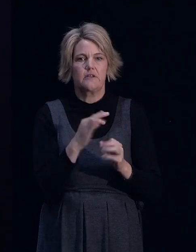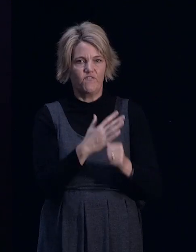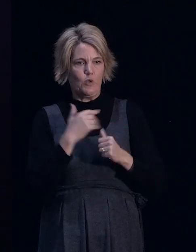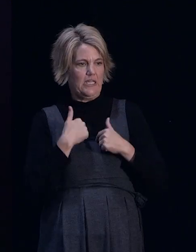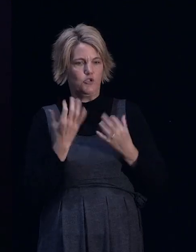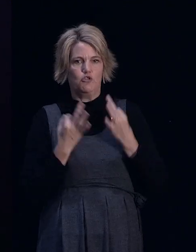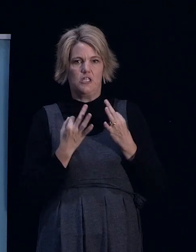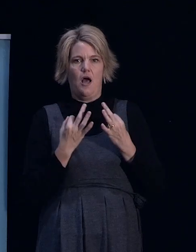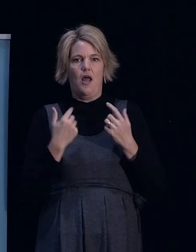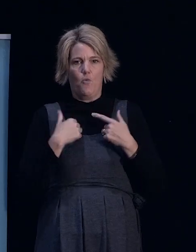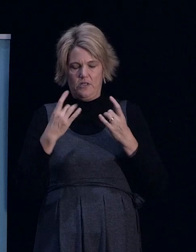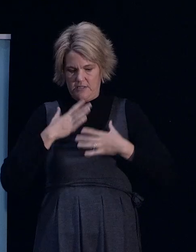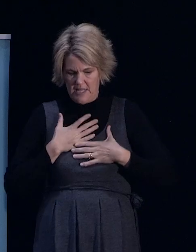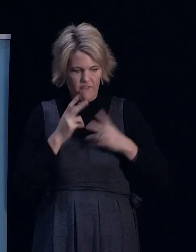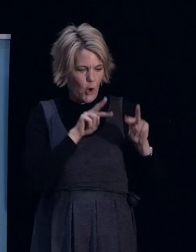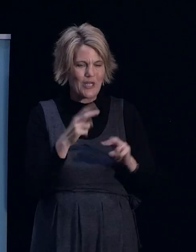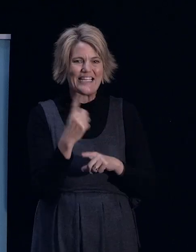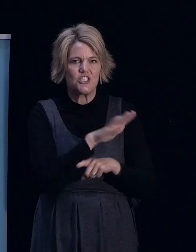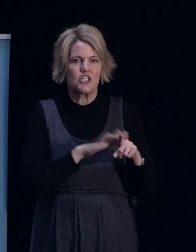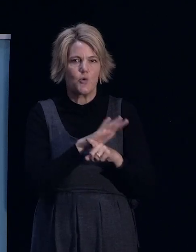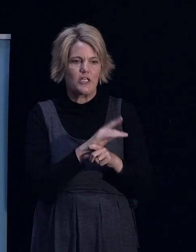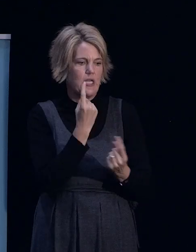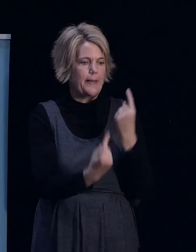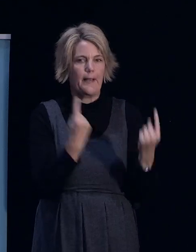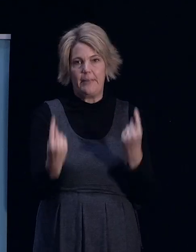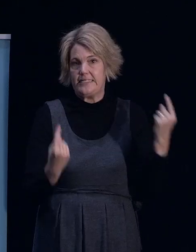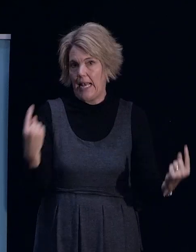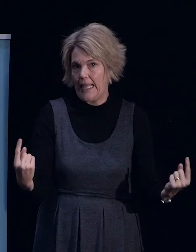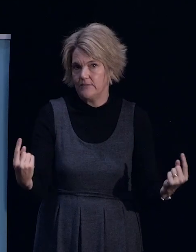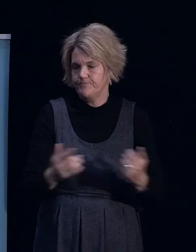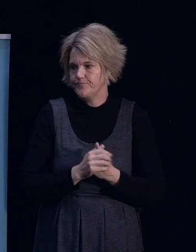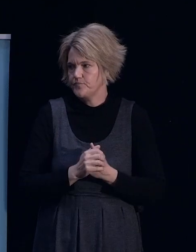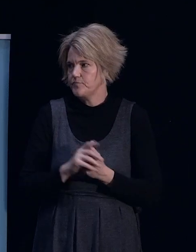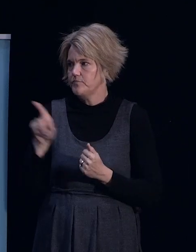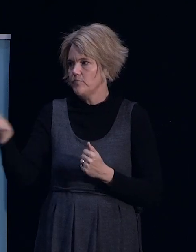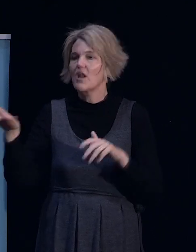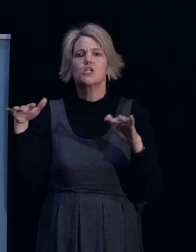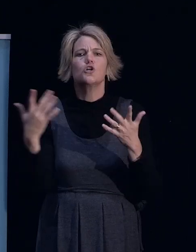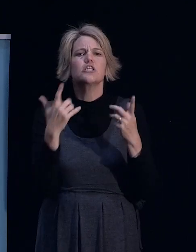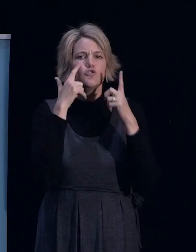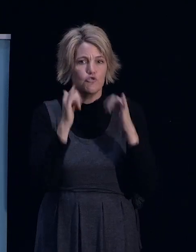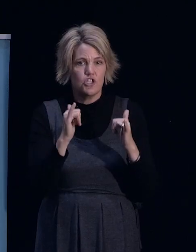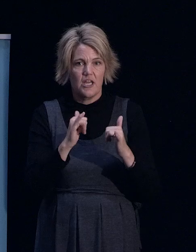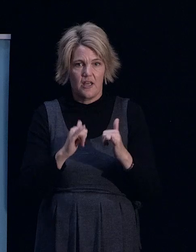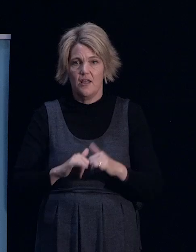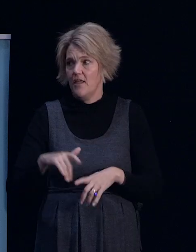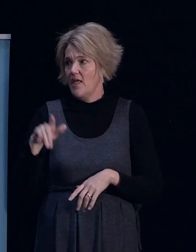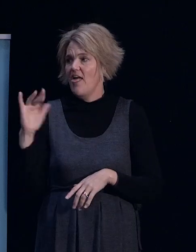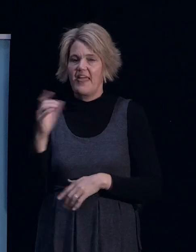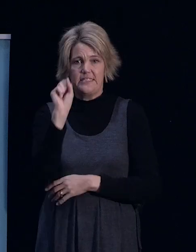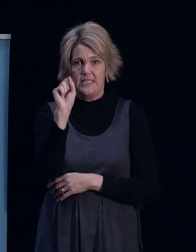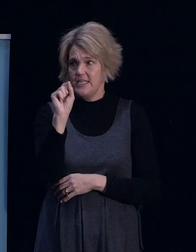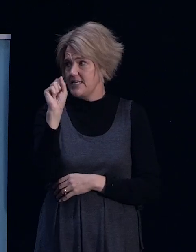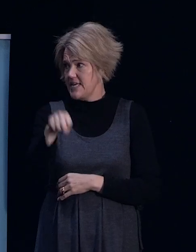on that property. Great. Can I just check with all the other banks? I can assure that's a yes, where all banks are lending in